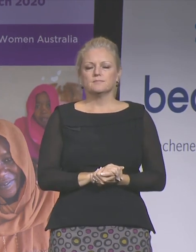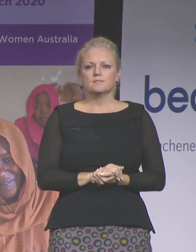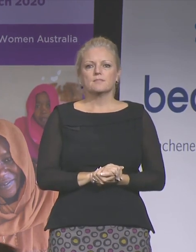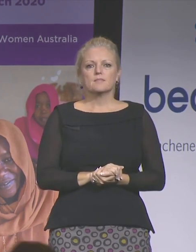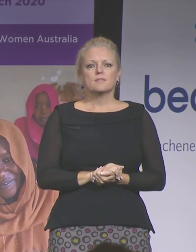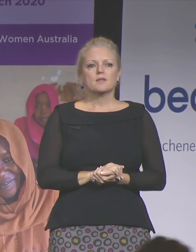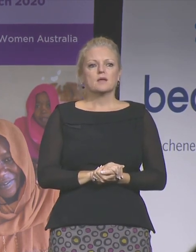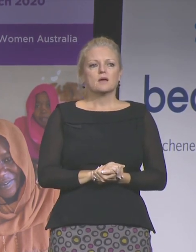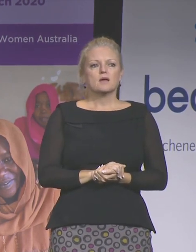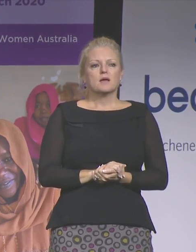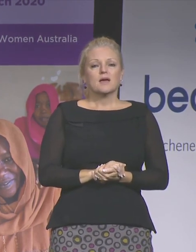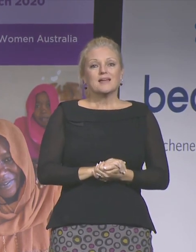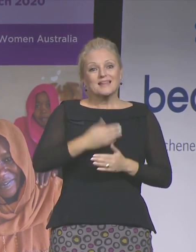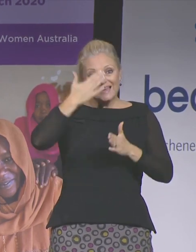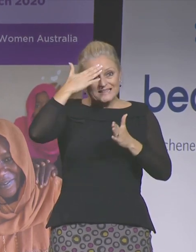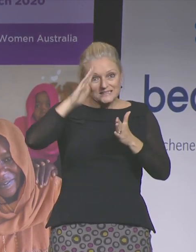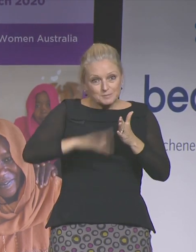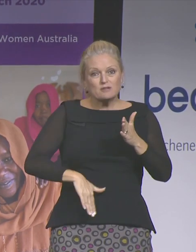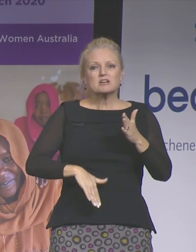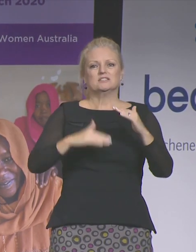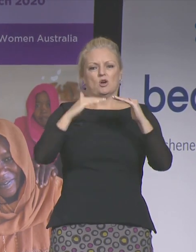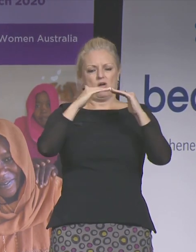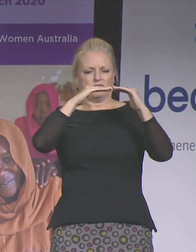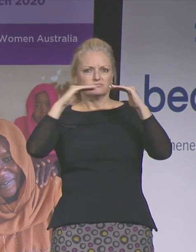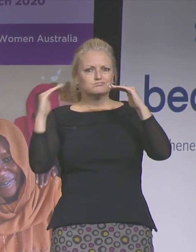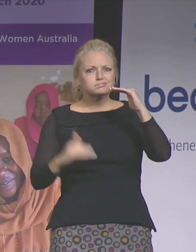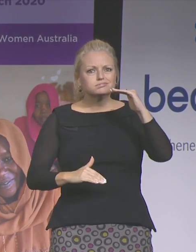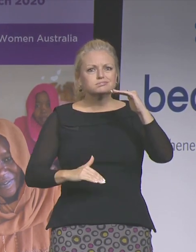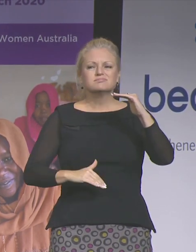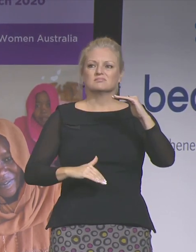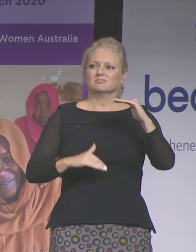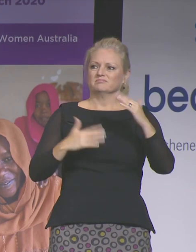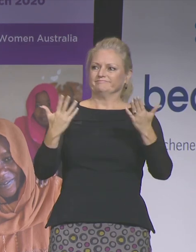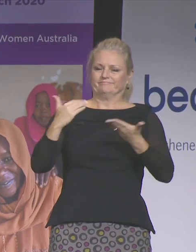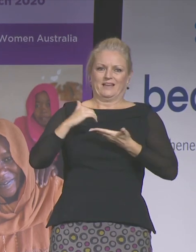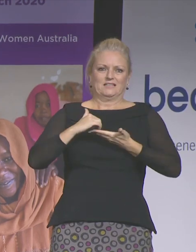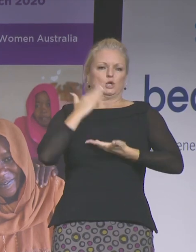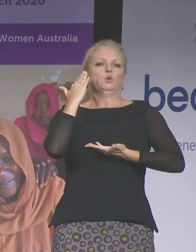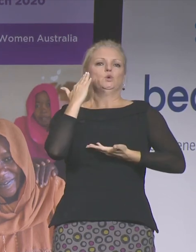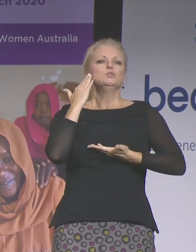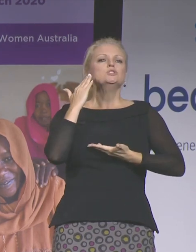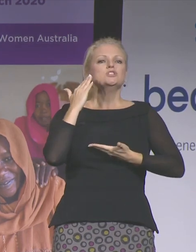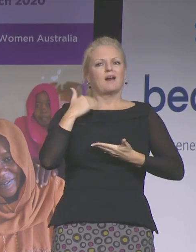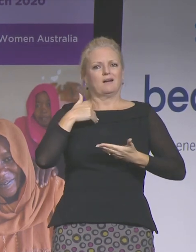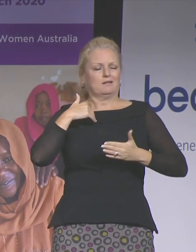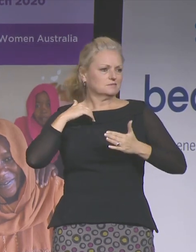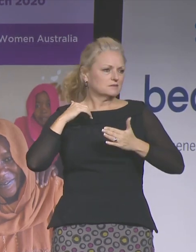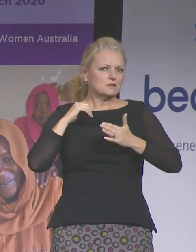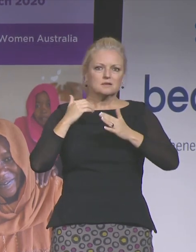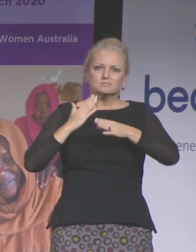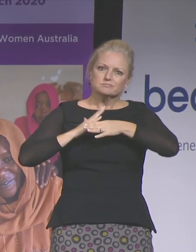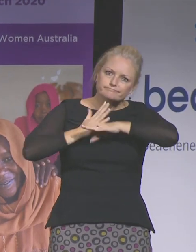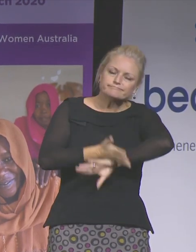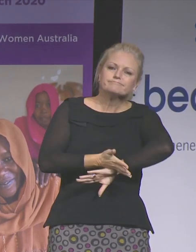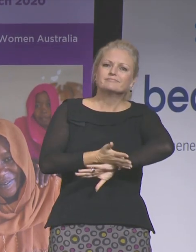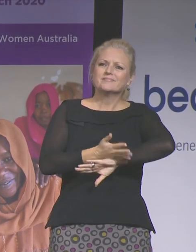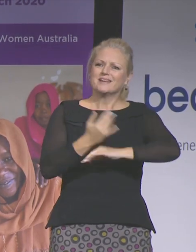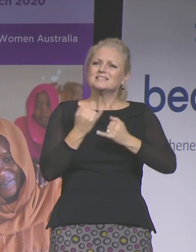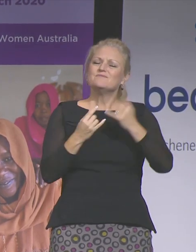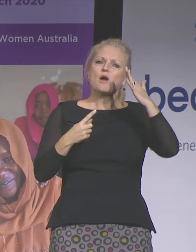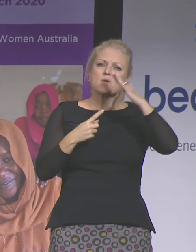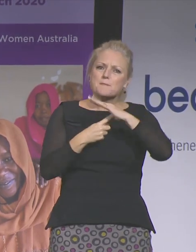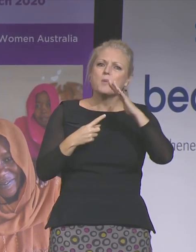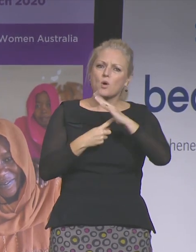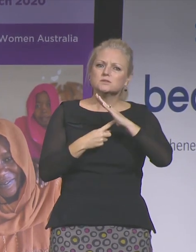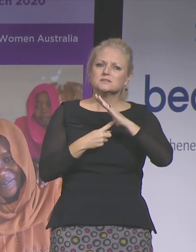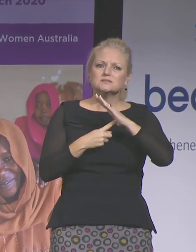experience of inequality, of exclusion, of hardship, that matters. It's